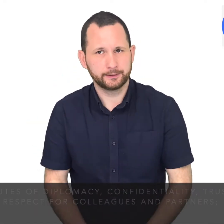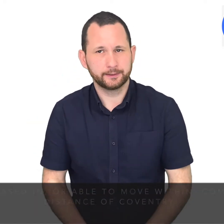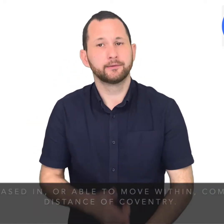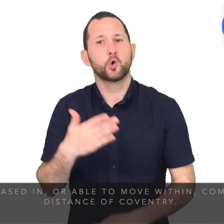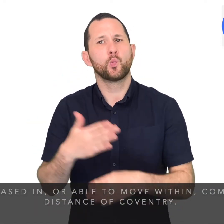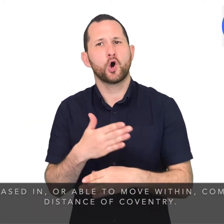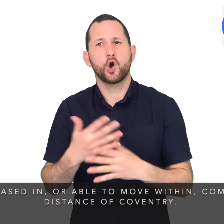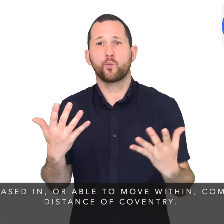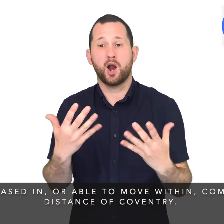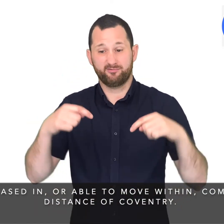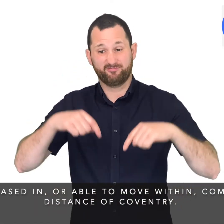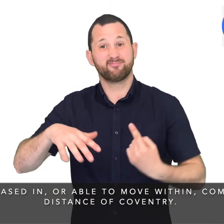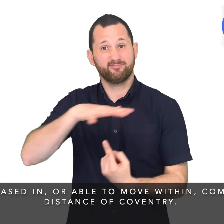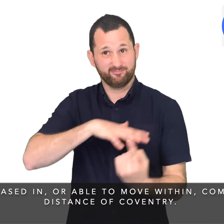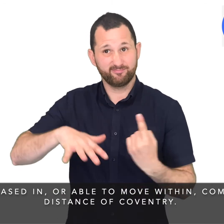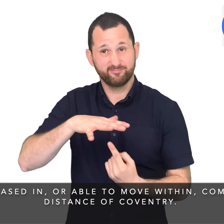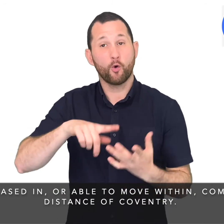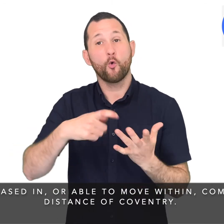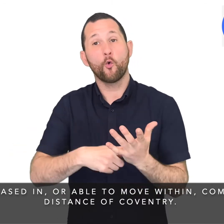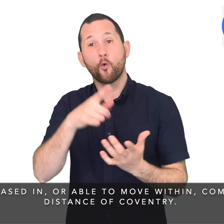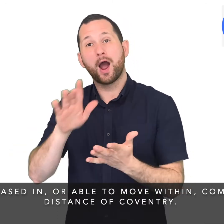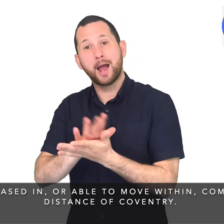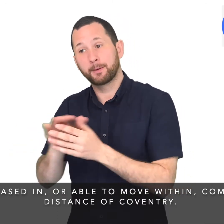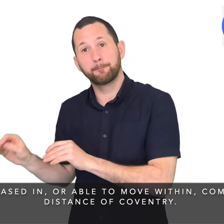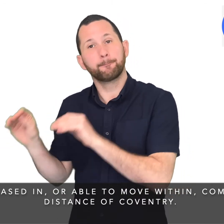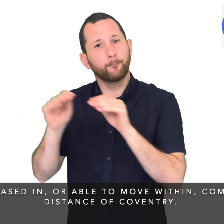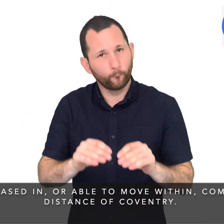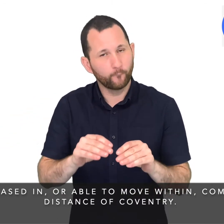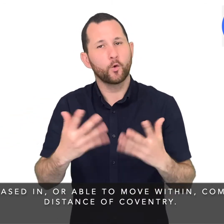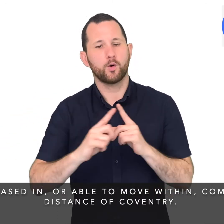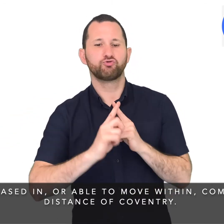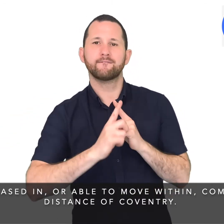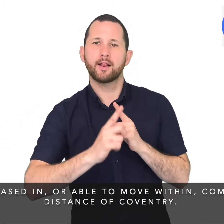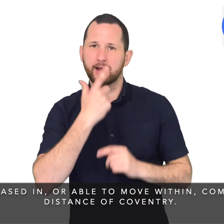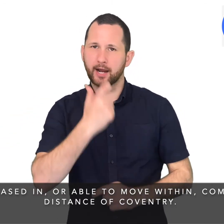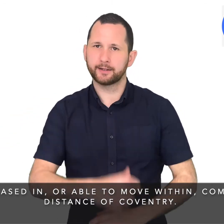To be based in, or able to move within, commuting distance of Coventry.